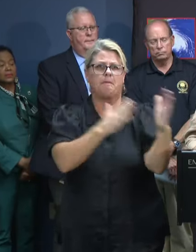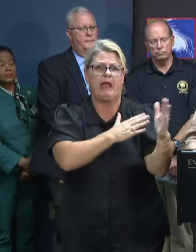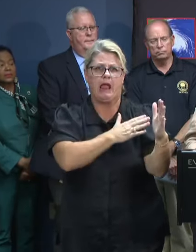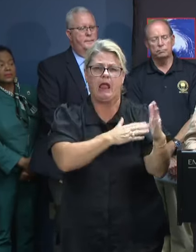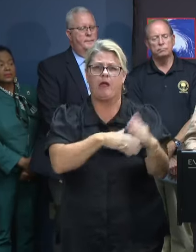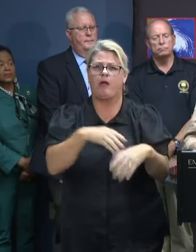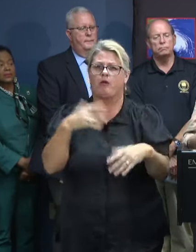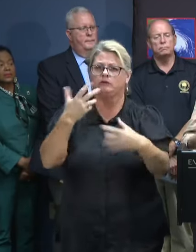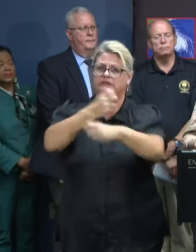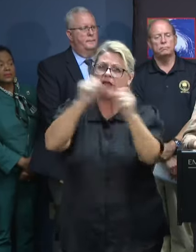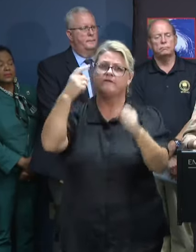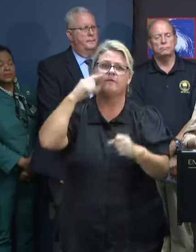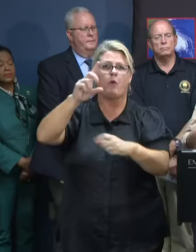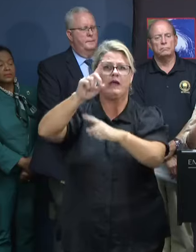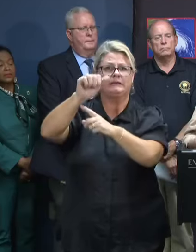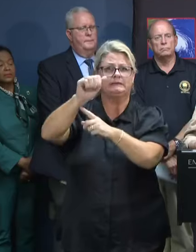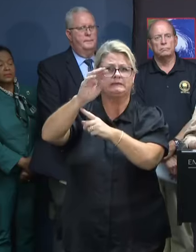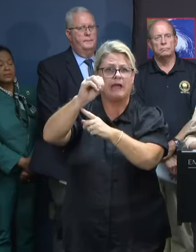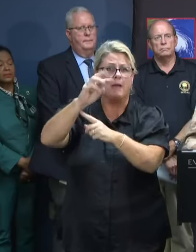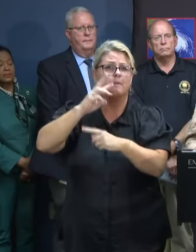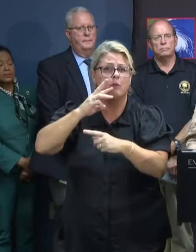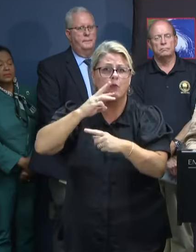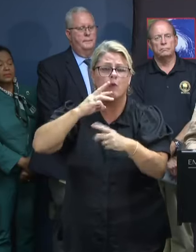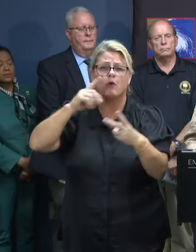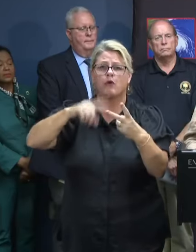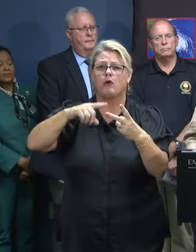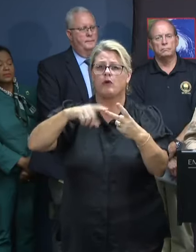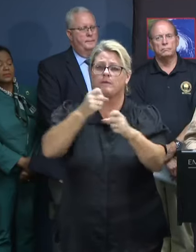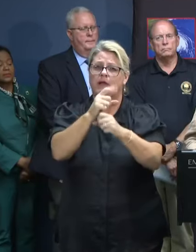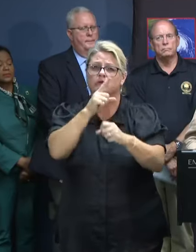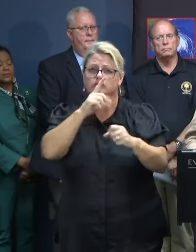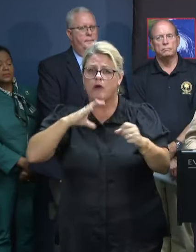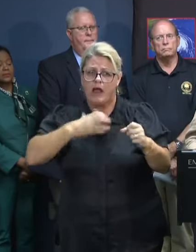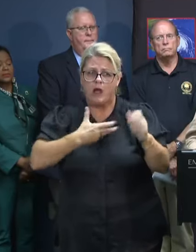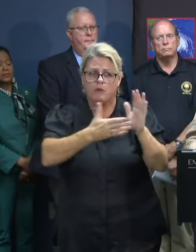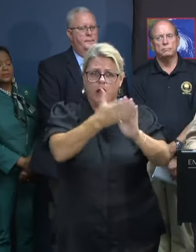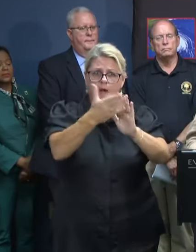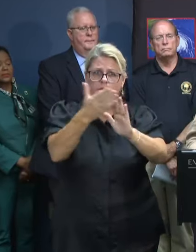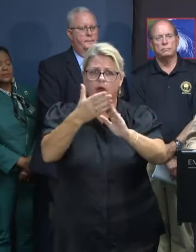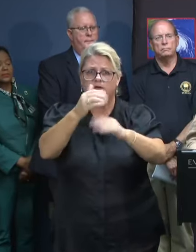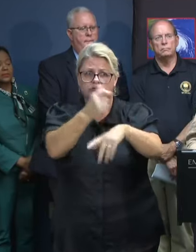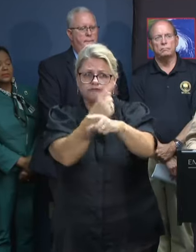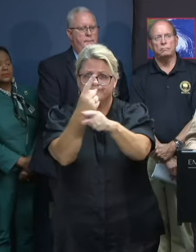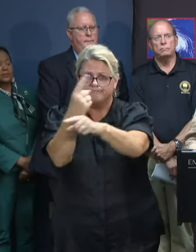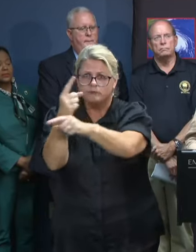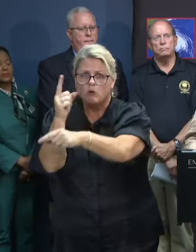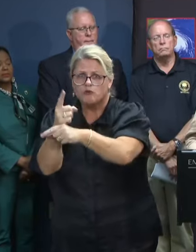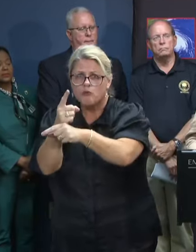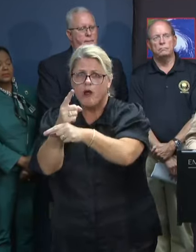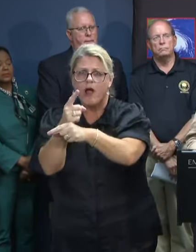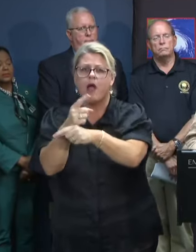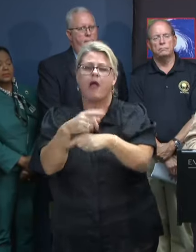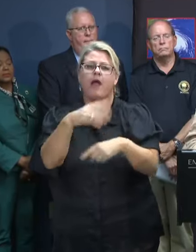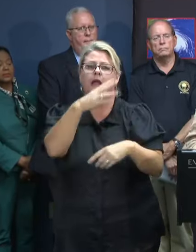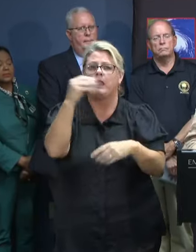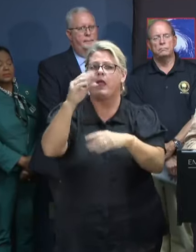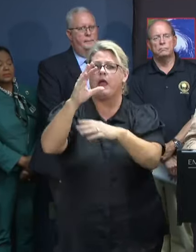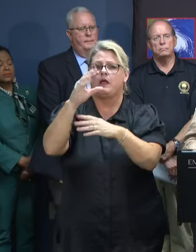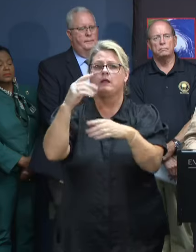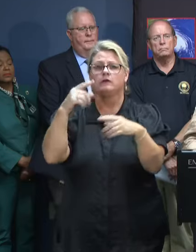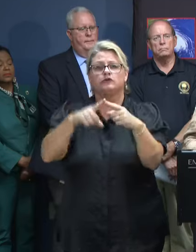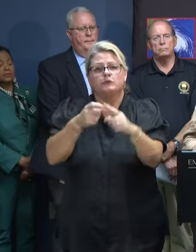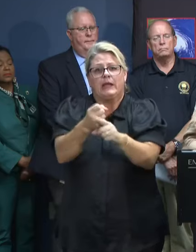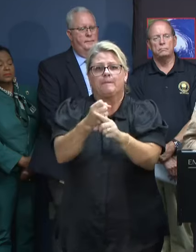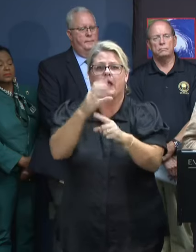safety, continuity of operations at our state's water and wastewater facilities, and coastline impacts.